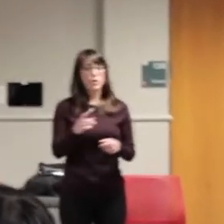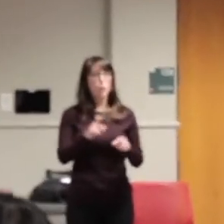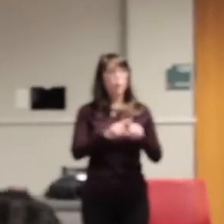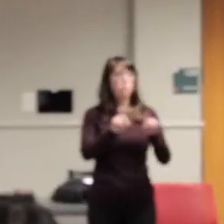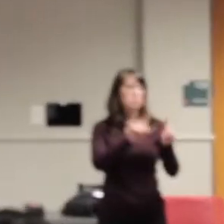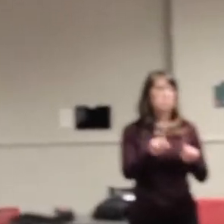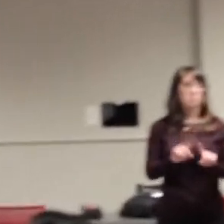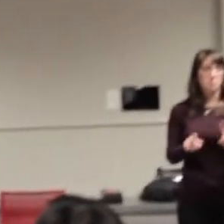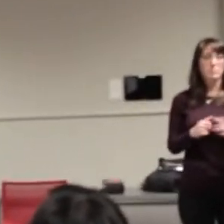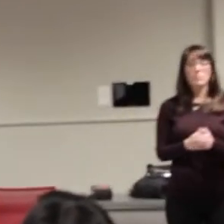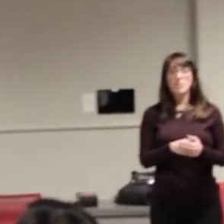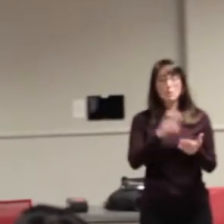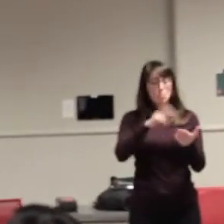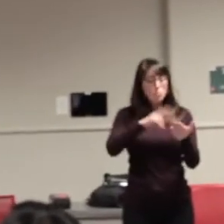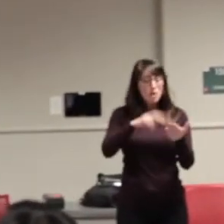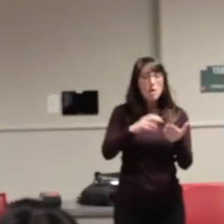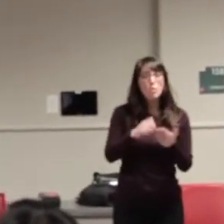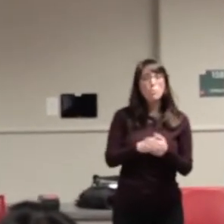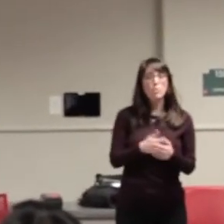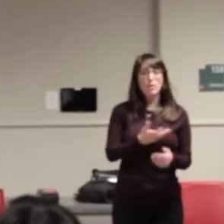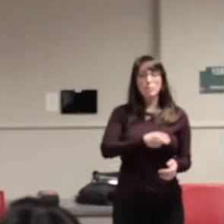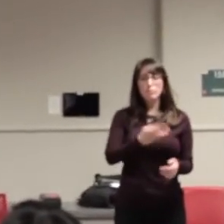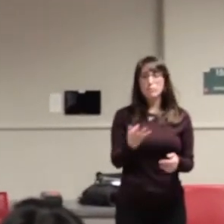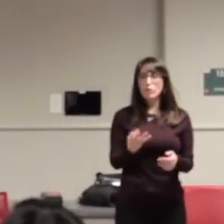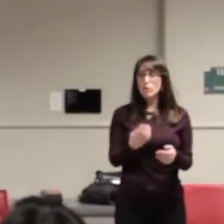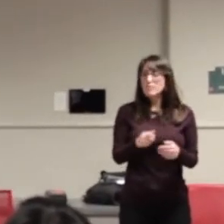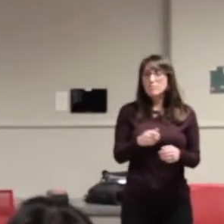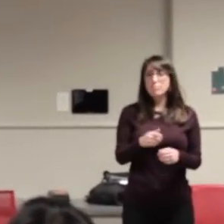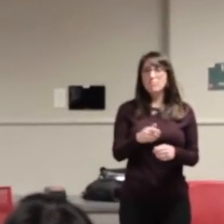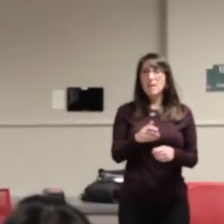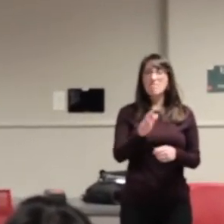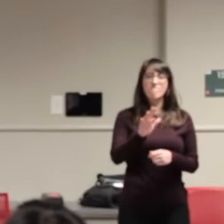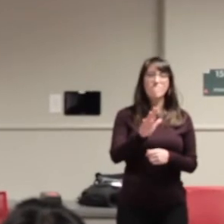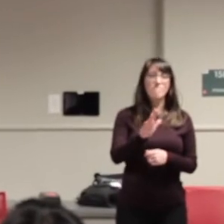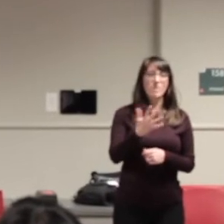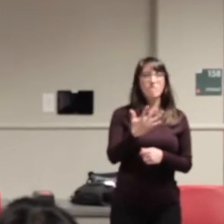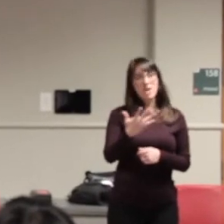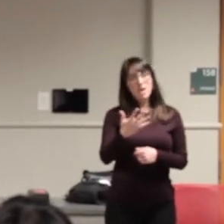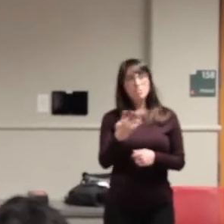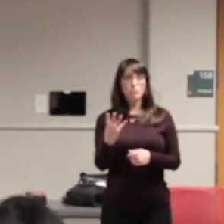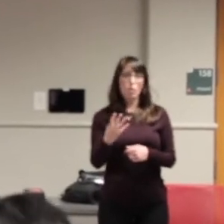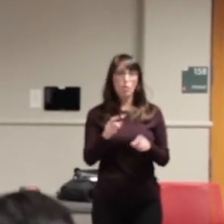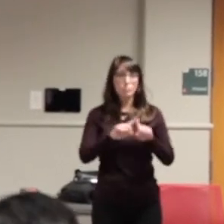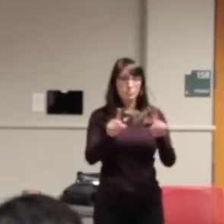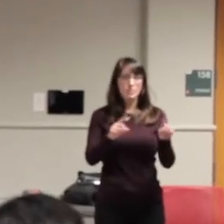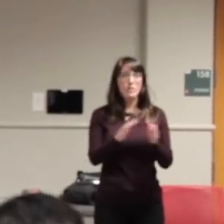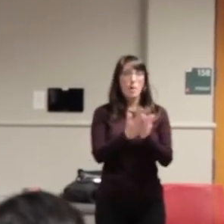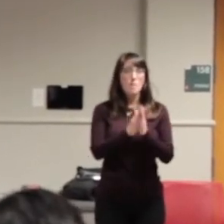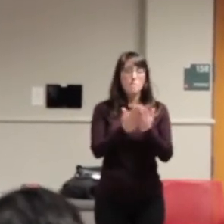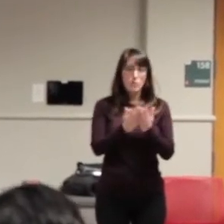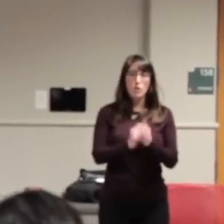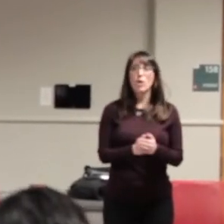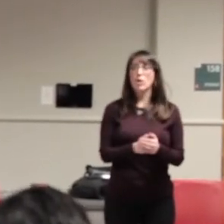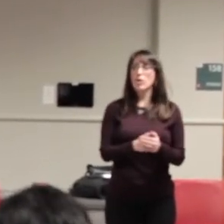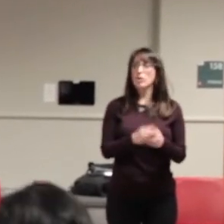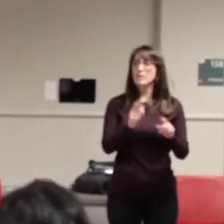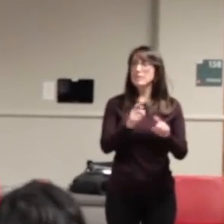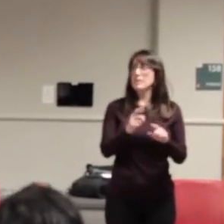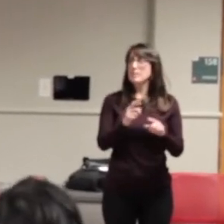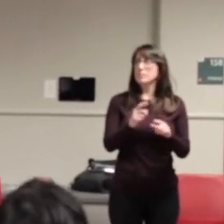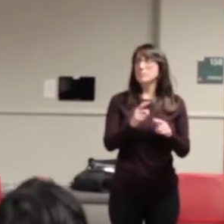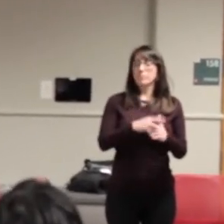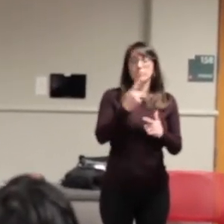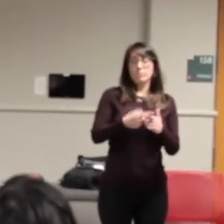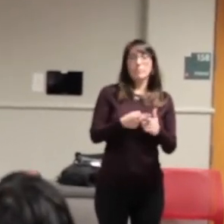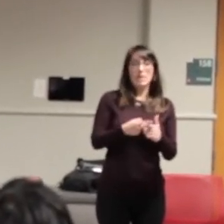from about four different books, five different books. Some of them are short, some of them are wrong. And then I'm going to read my poem for the last four years five years I